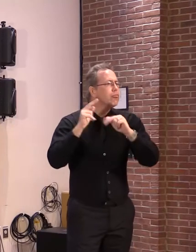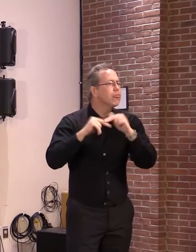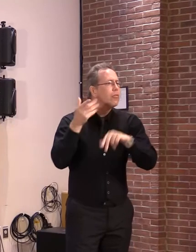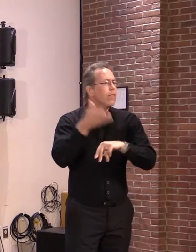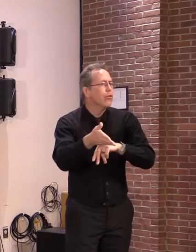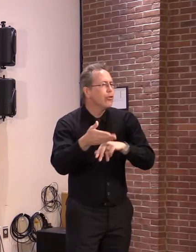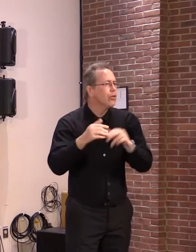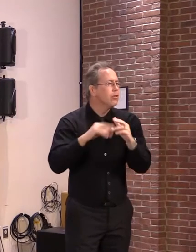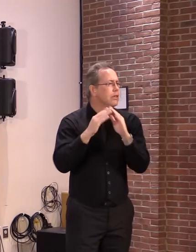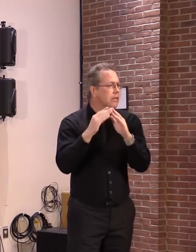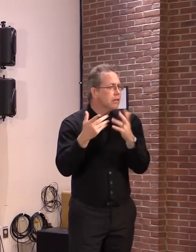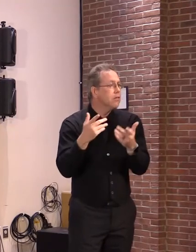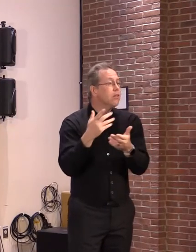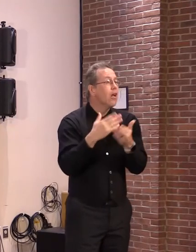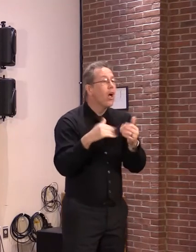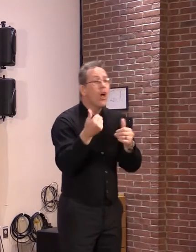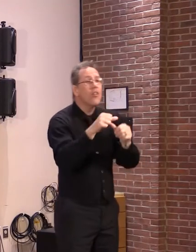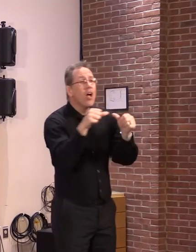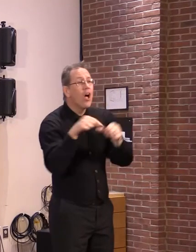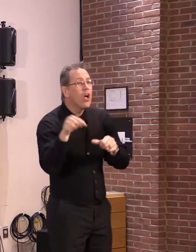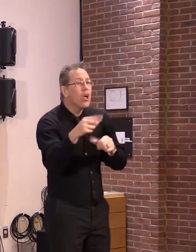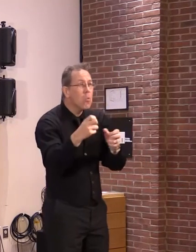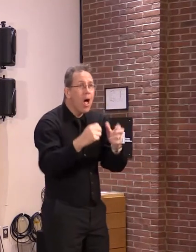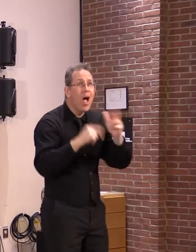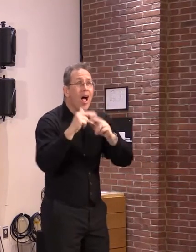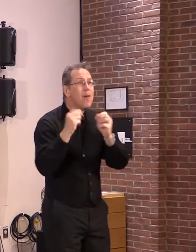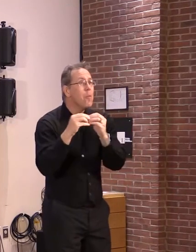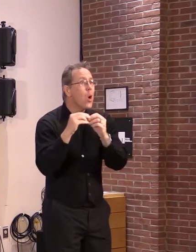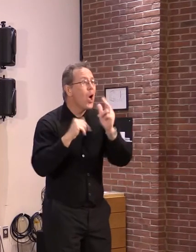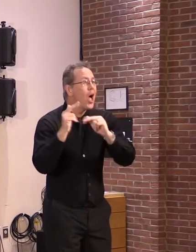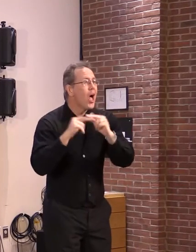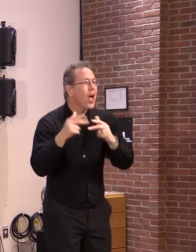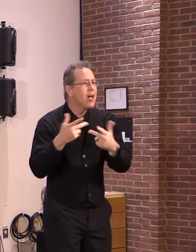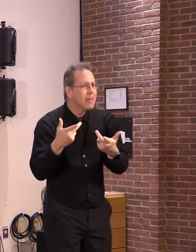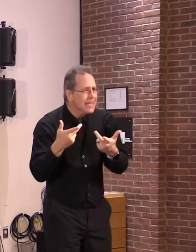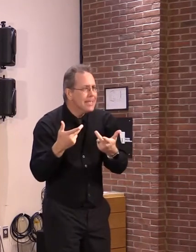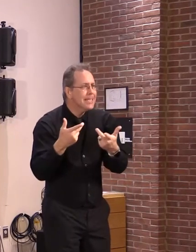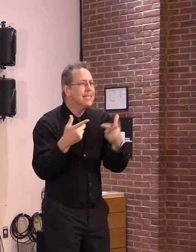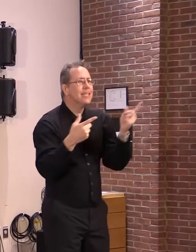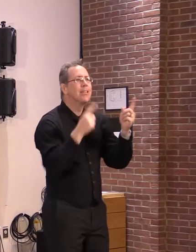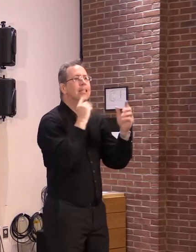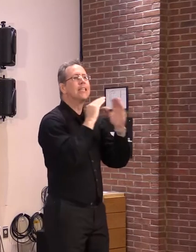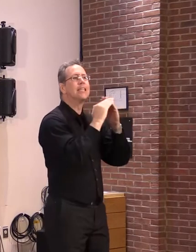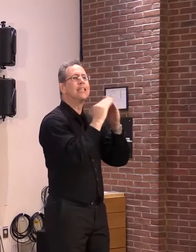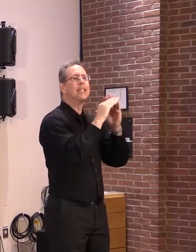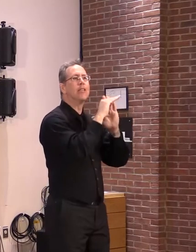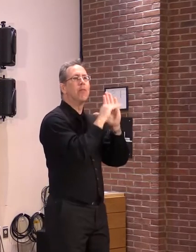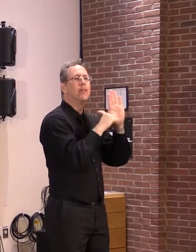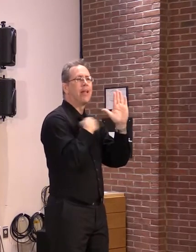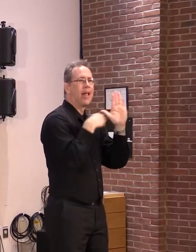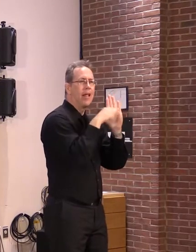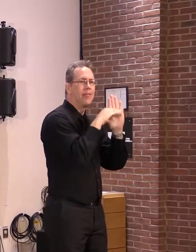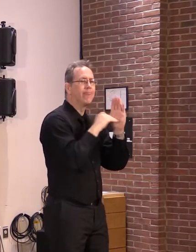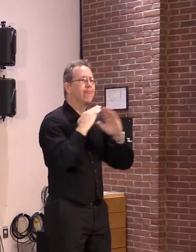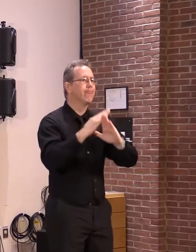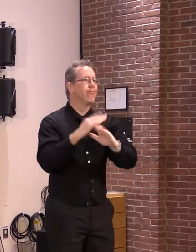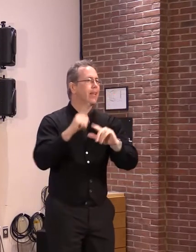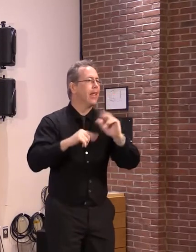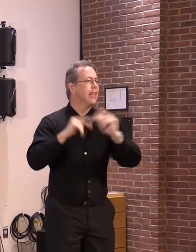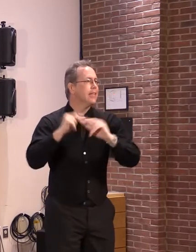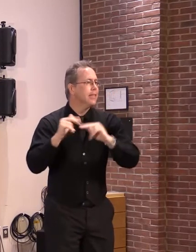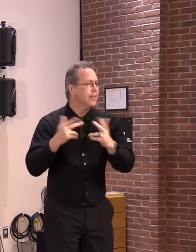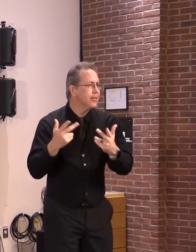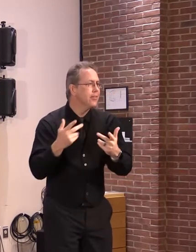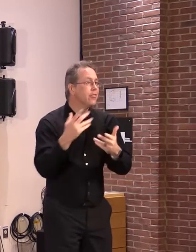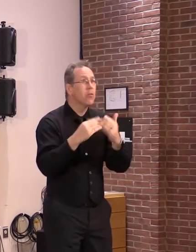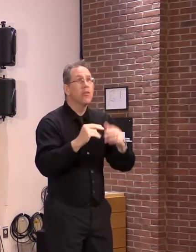of areas where we would like to see housing being built, where it's explicitly a city policy that we would like to see housing being built, whether that's in the south end or the